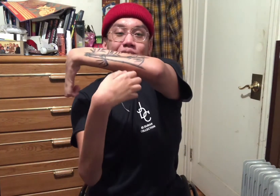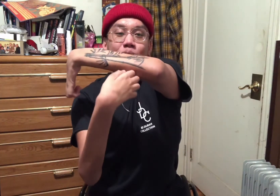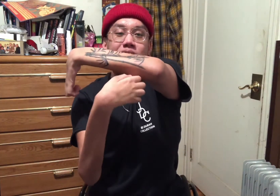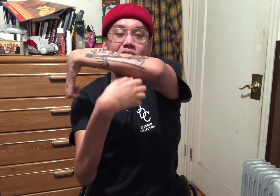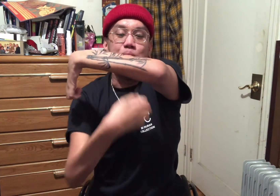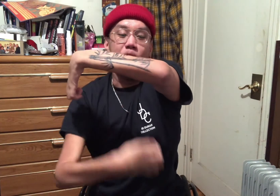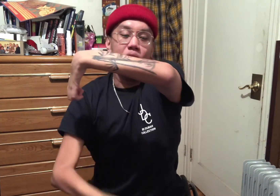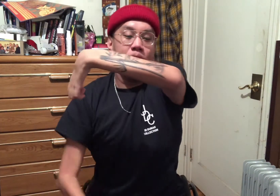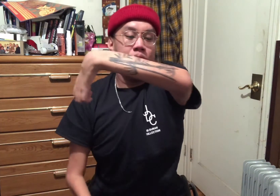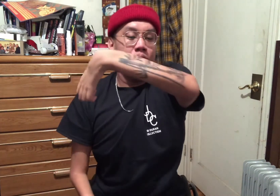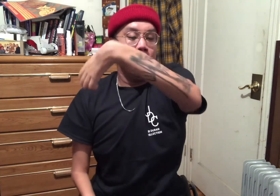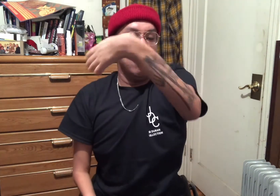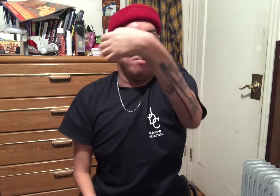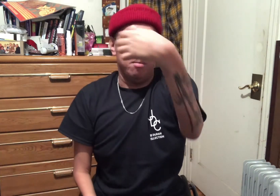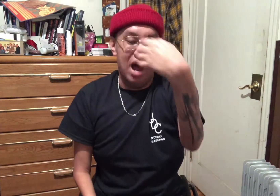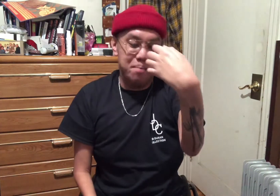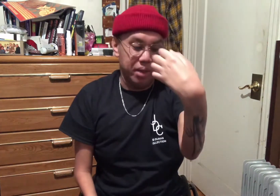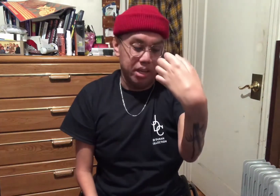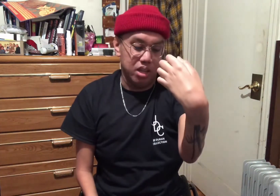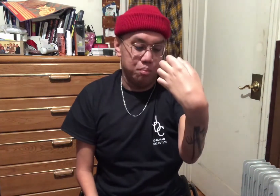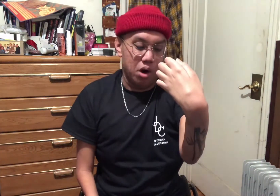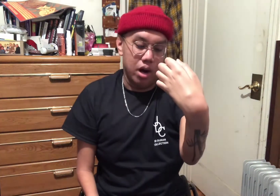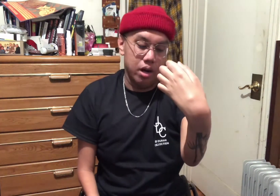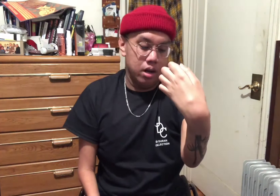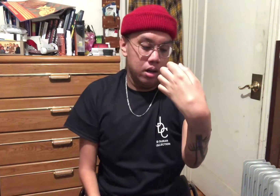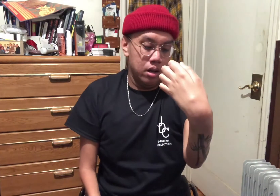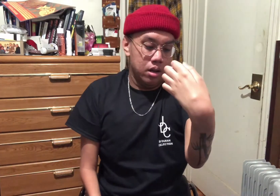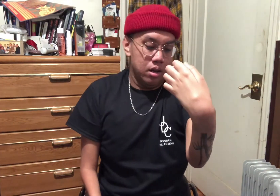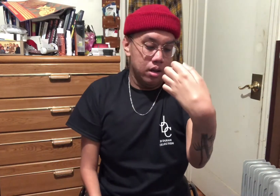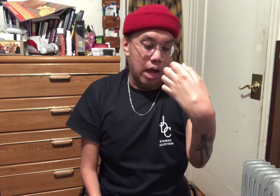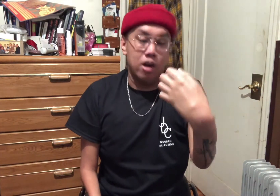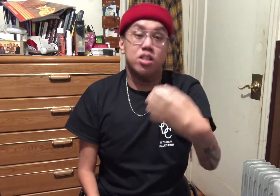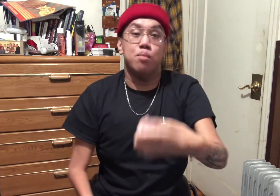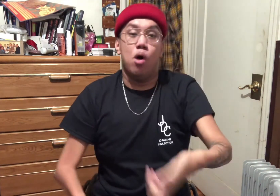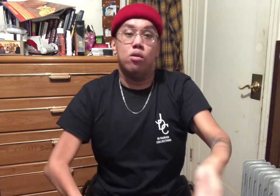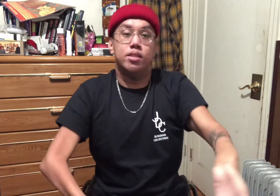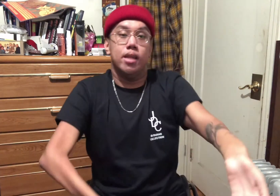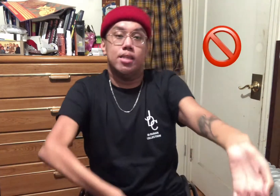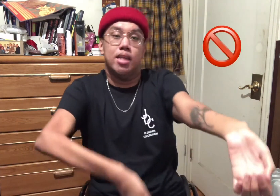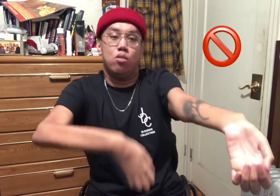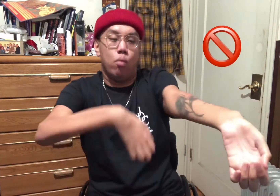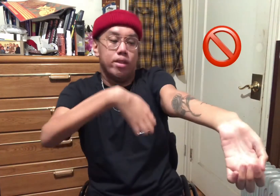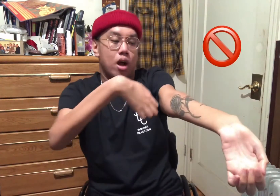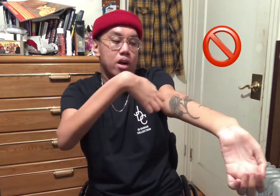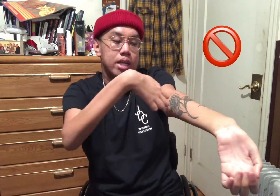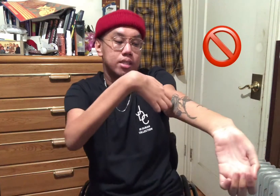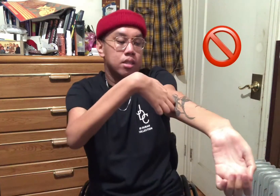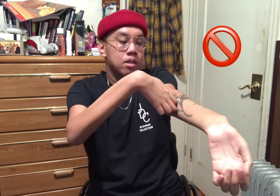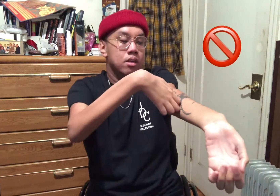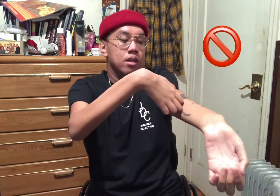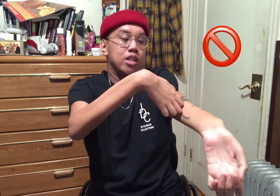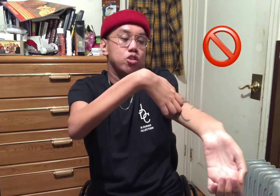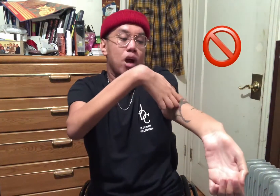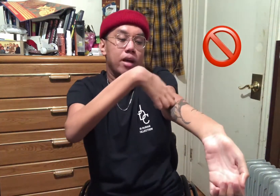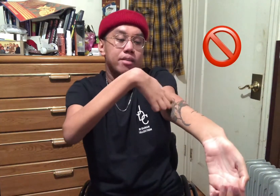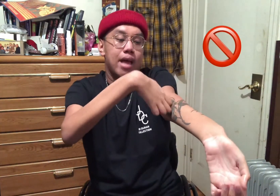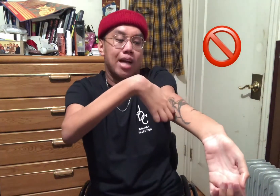towards the elbow. But in my opinion, the part that hurts the most isn't when the artist is drawing out the actual